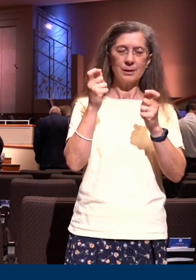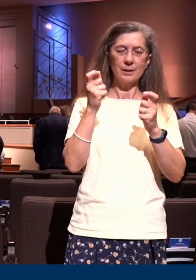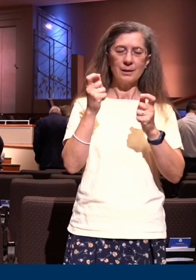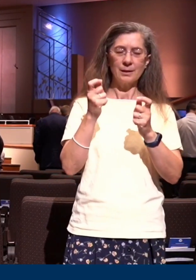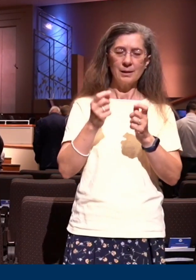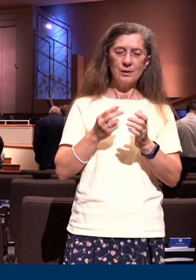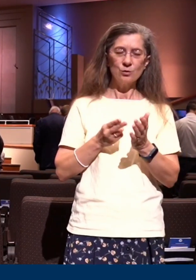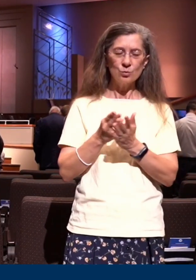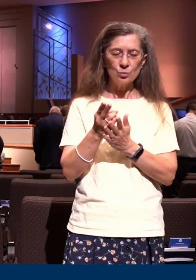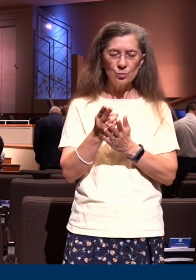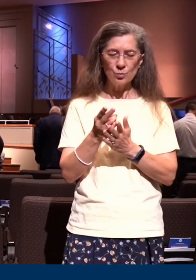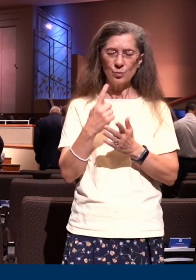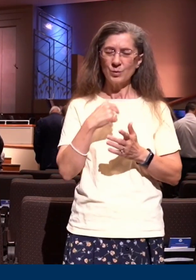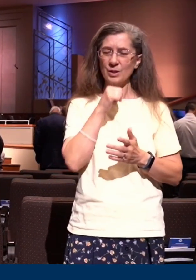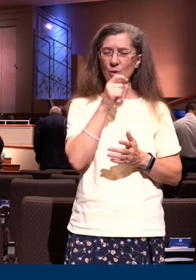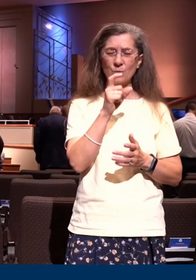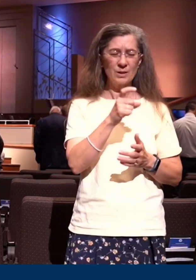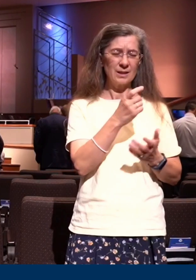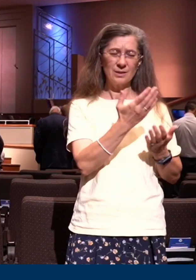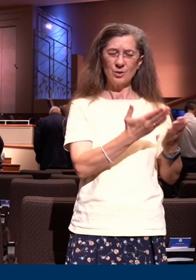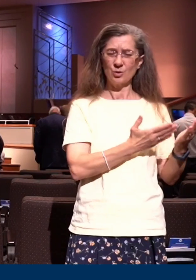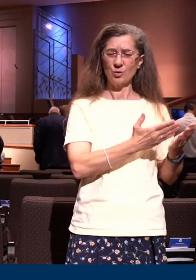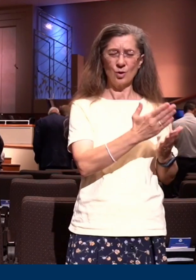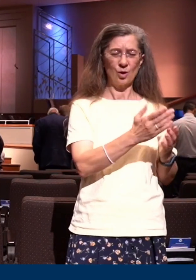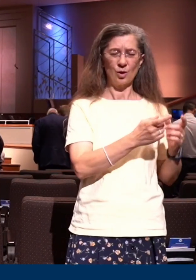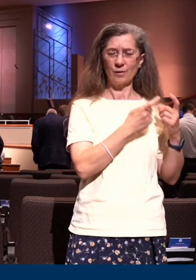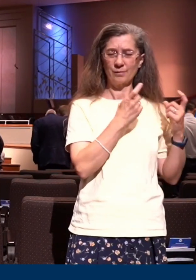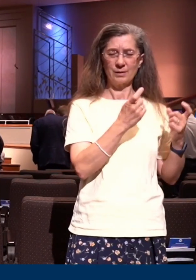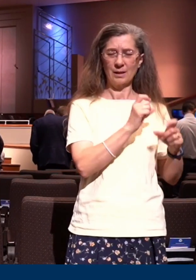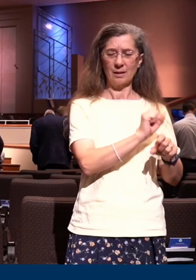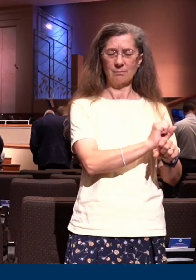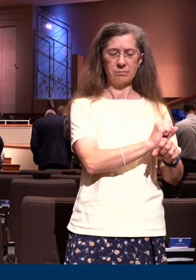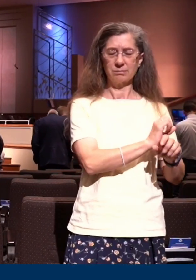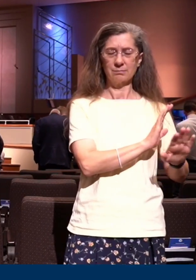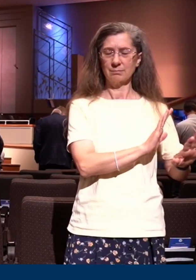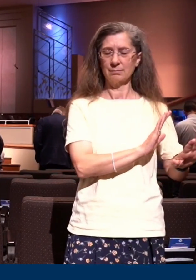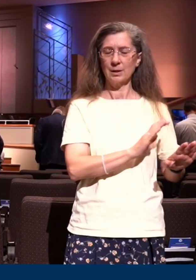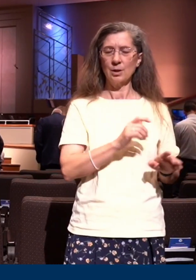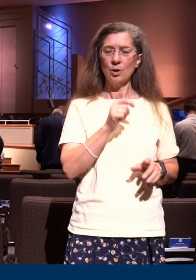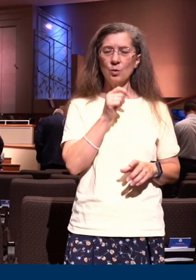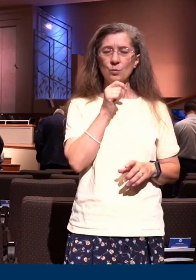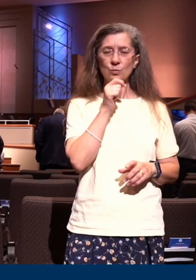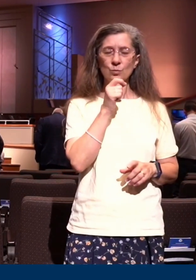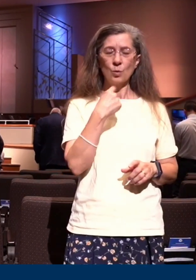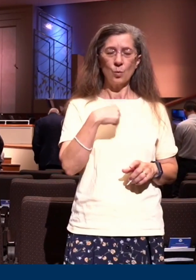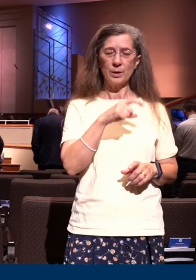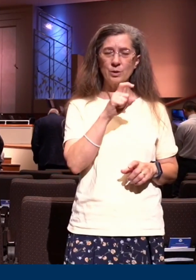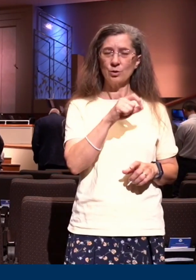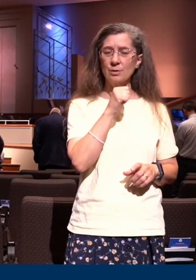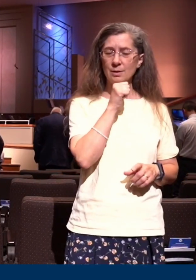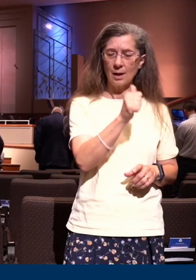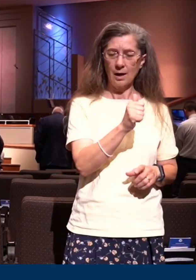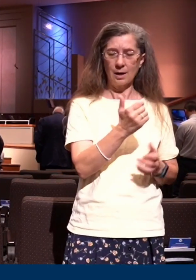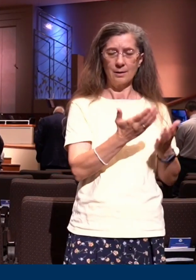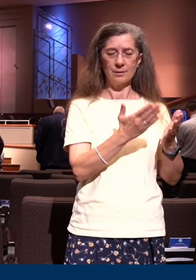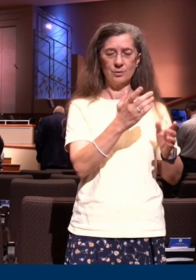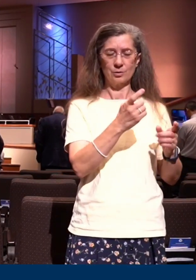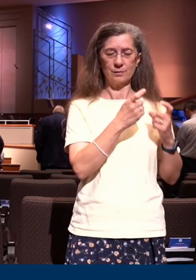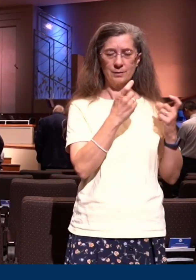don't have to serve sin and that henceforth we should not serve sin Lord help us to reckon ourselves